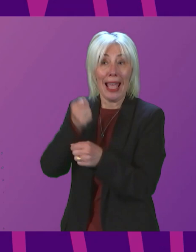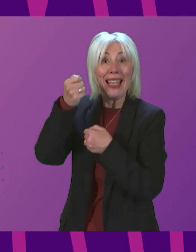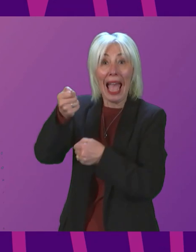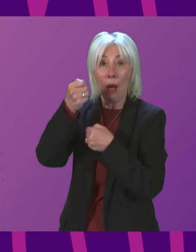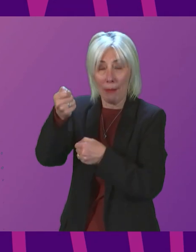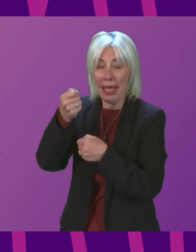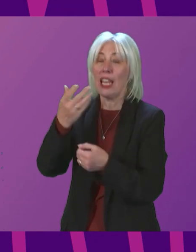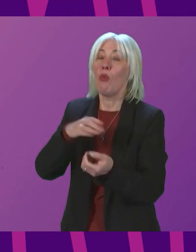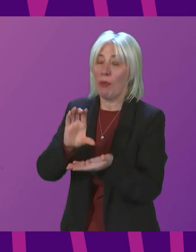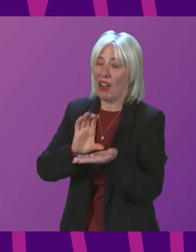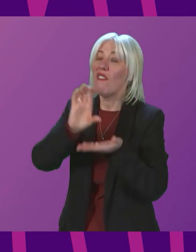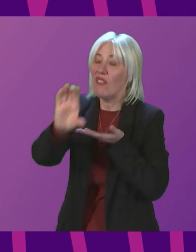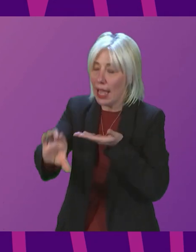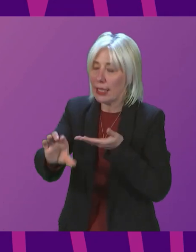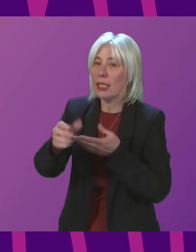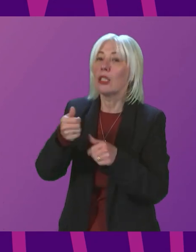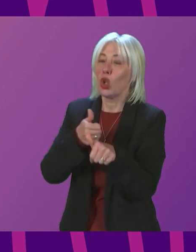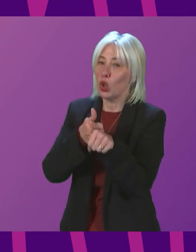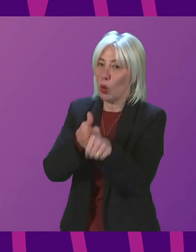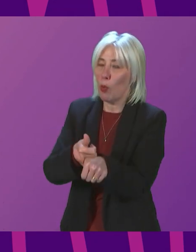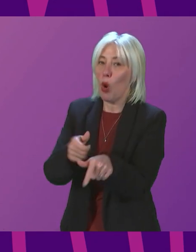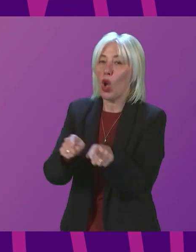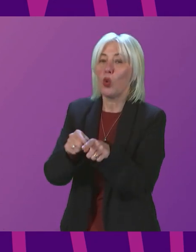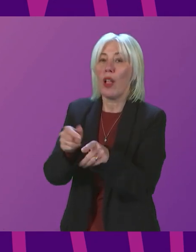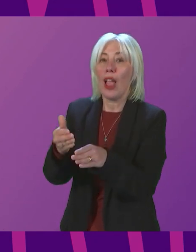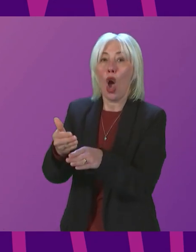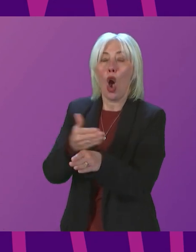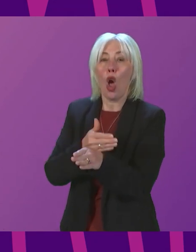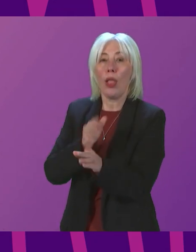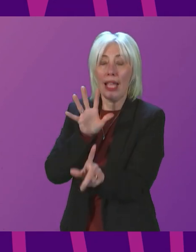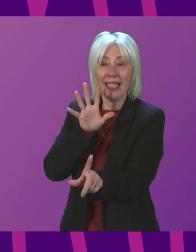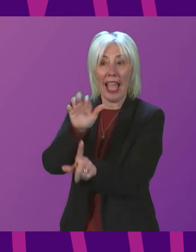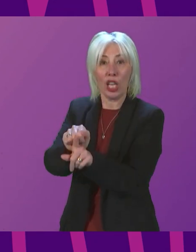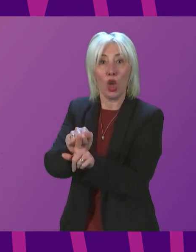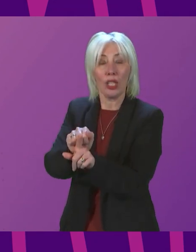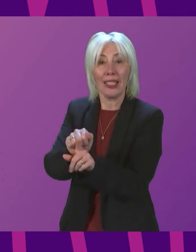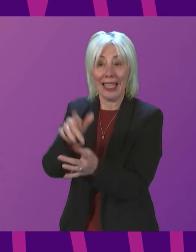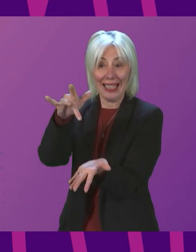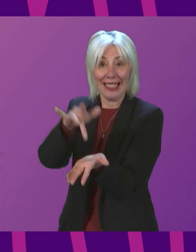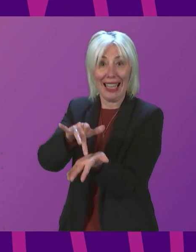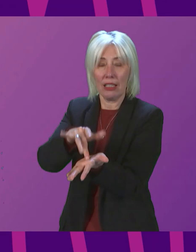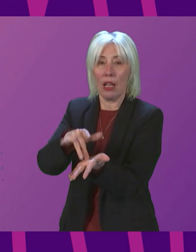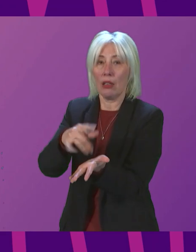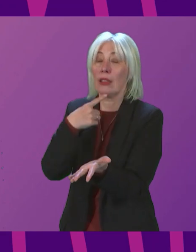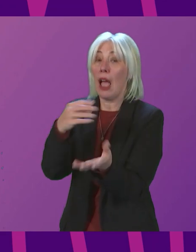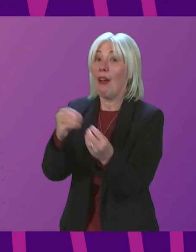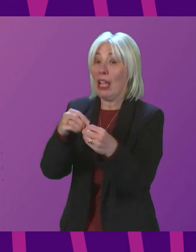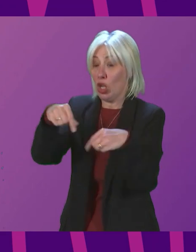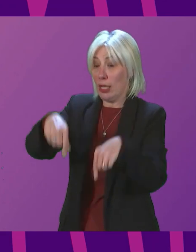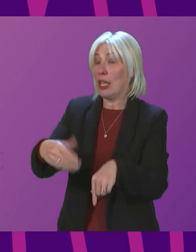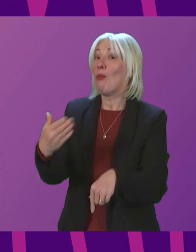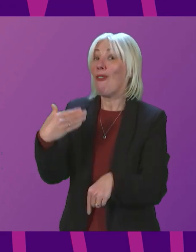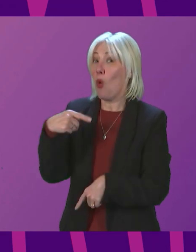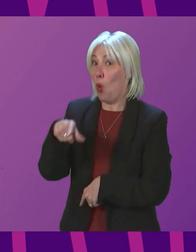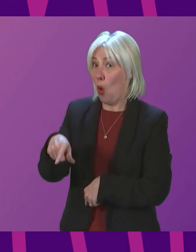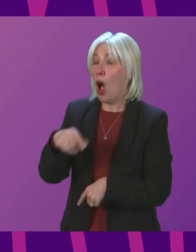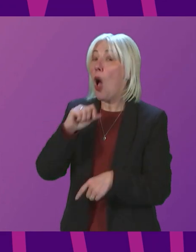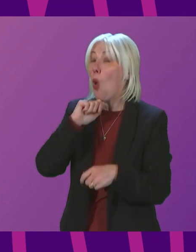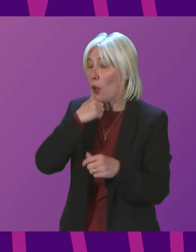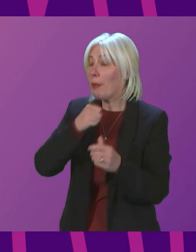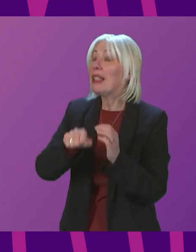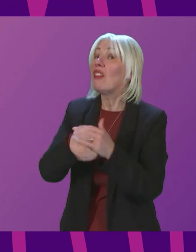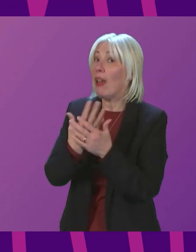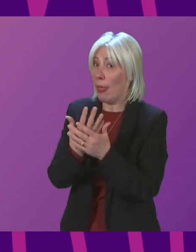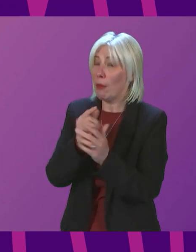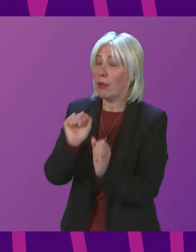support that it does. The new early diagnostic centres that I have spoken about previously in the Chamber are also being developed.